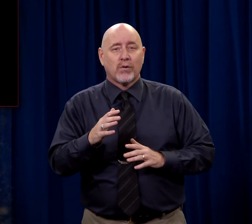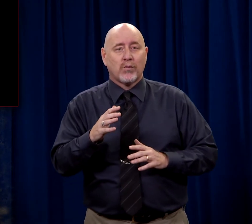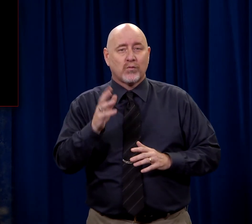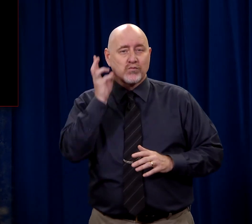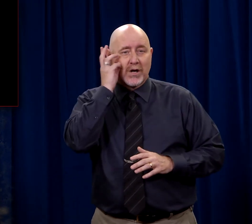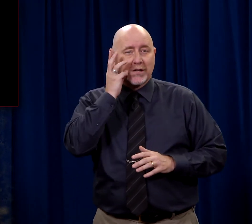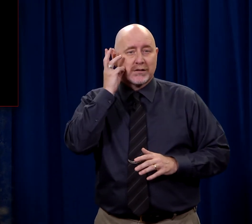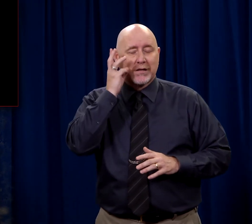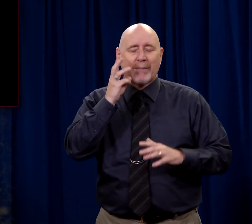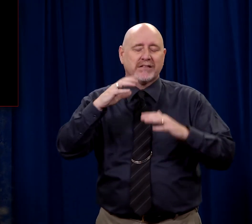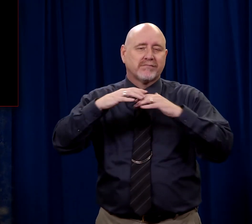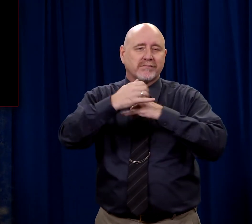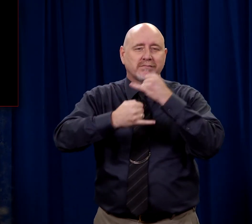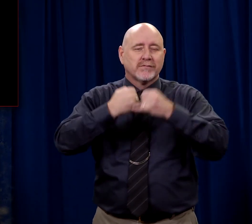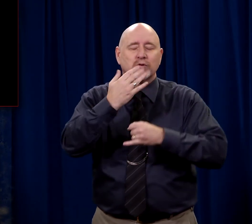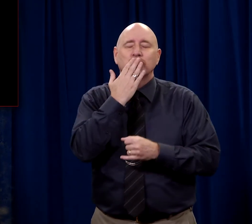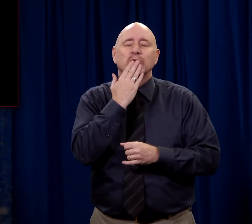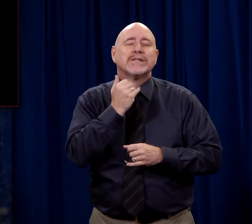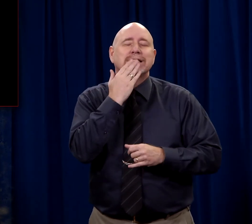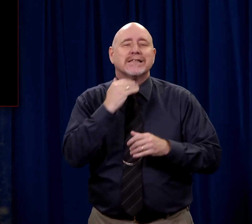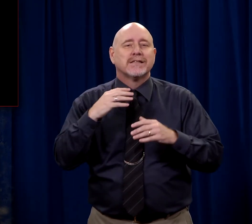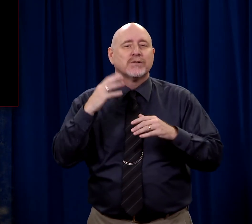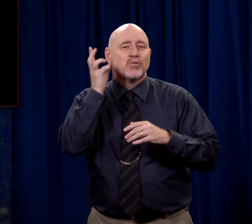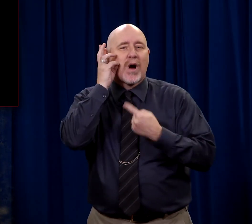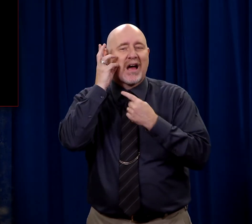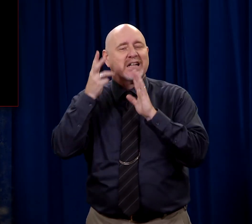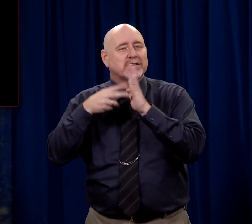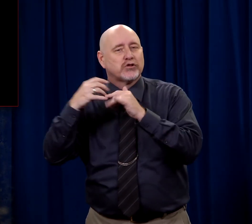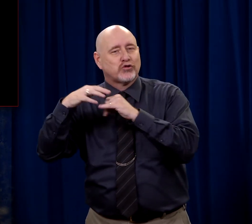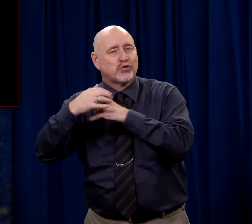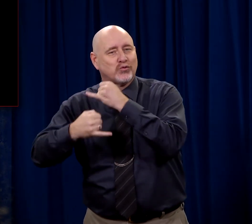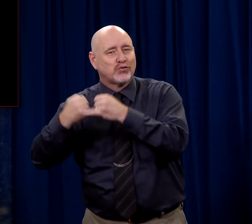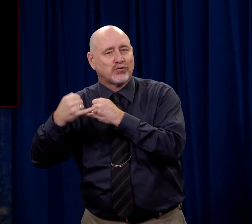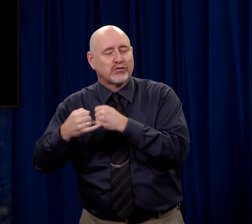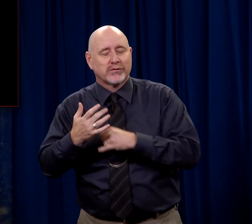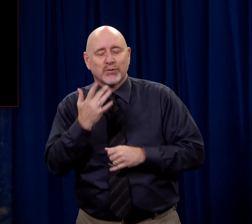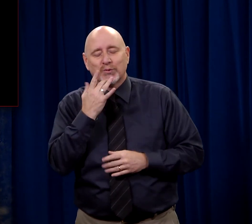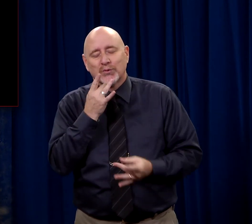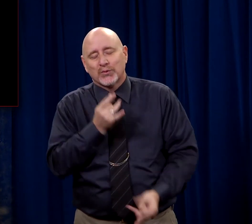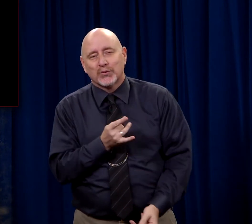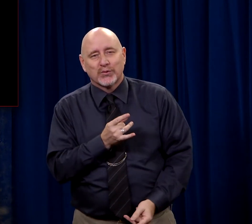large quantity of water, into the sweetest wine, the juice that you ever tasted.